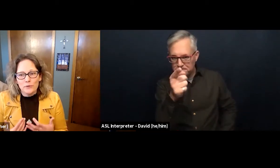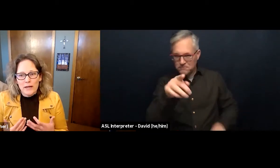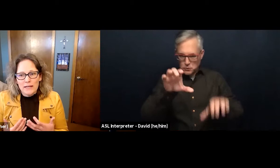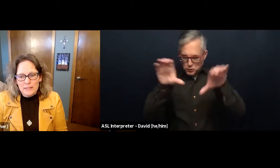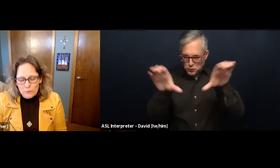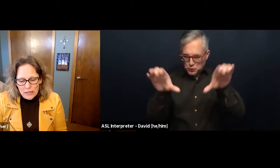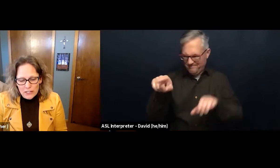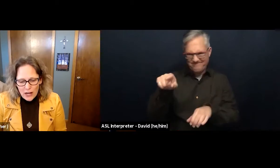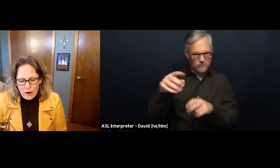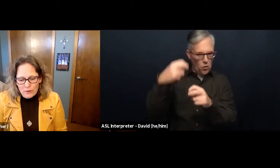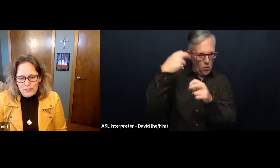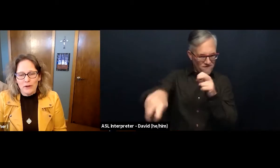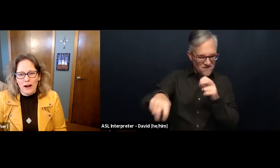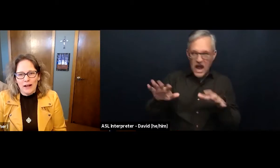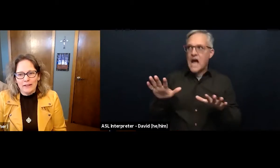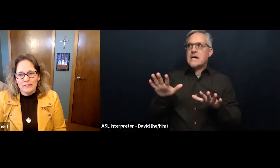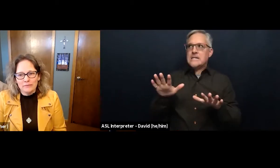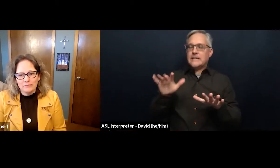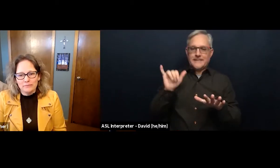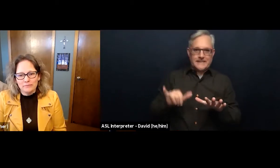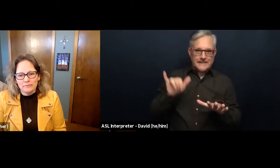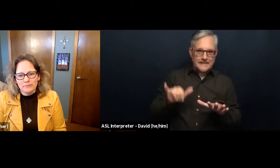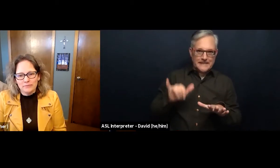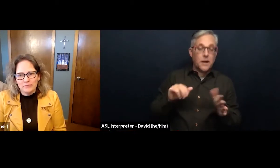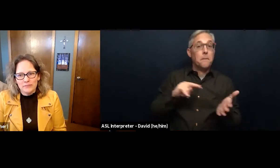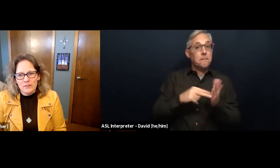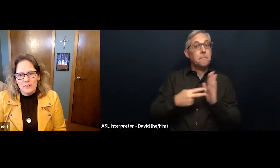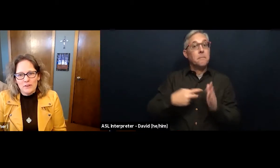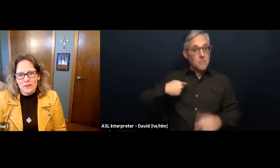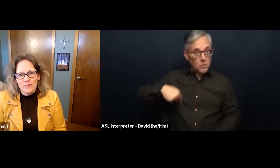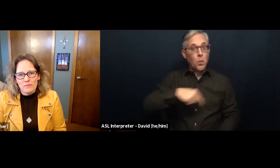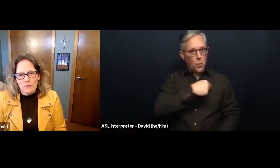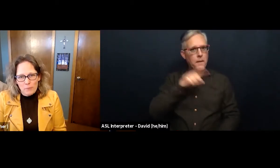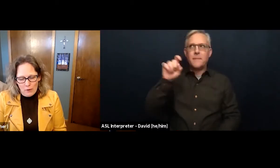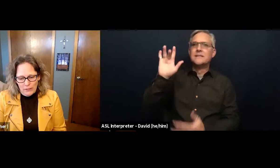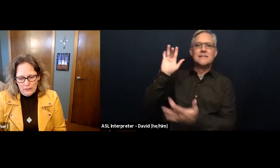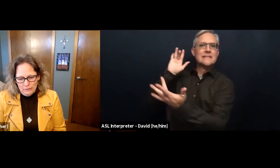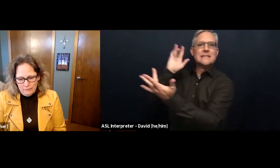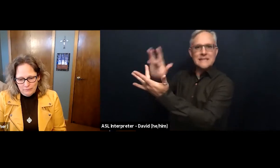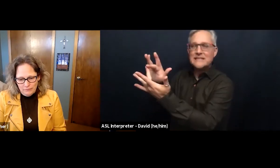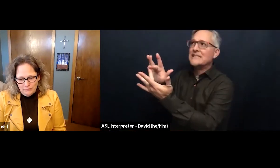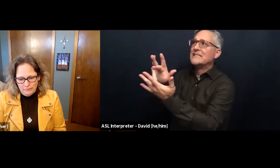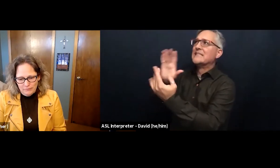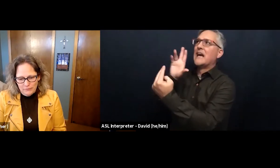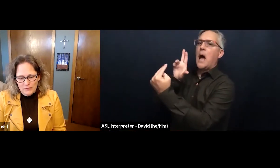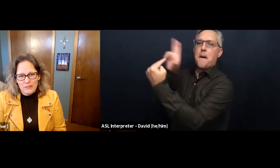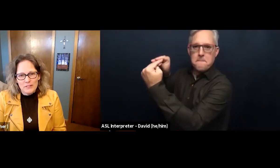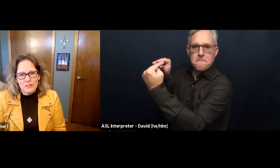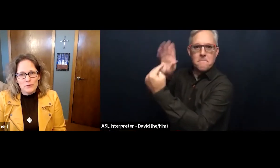reach out to God for power. To